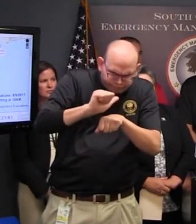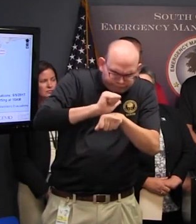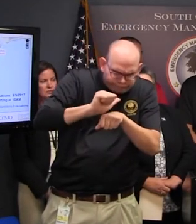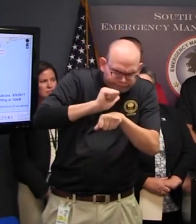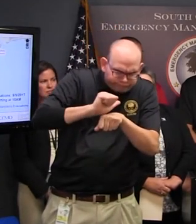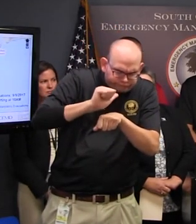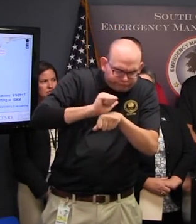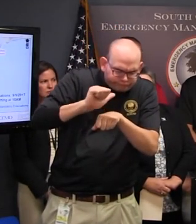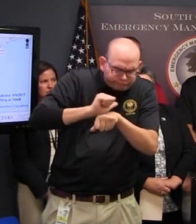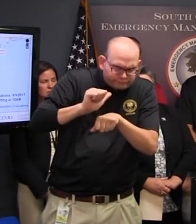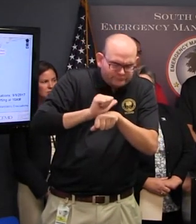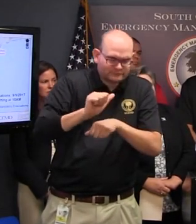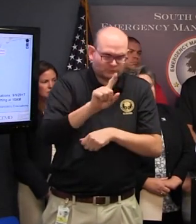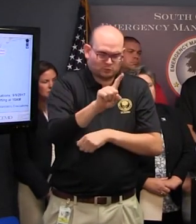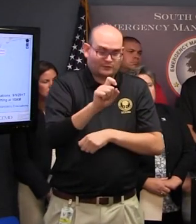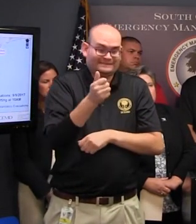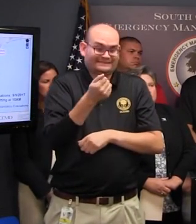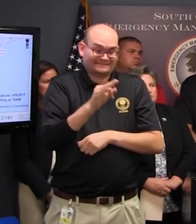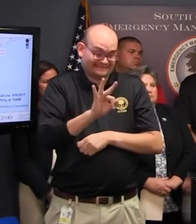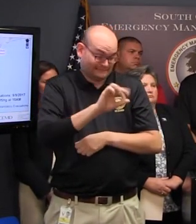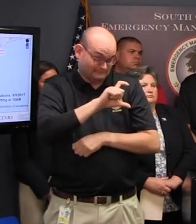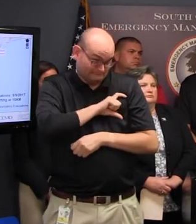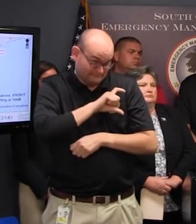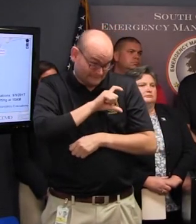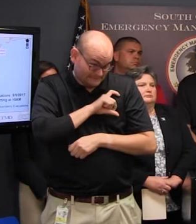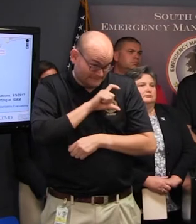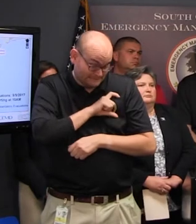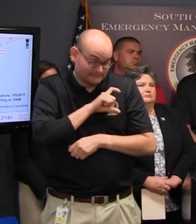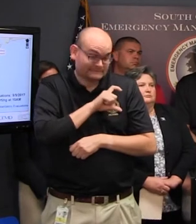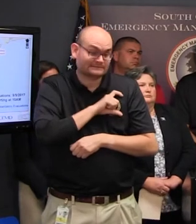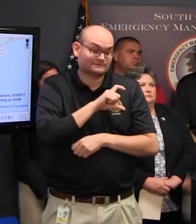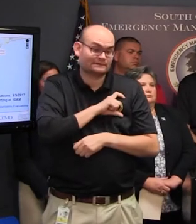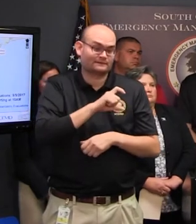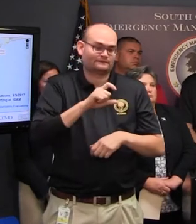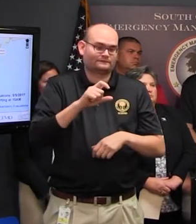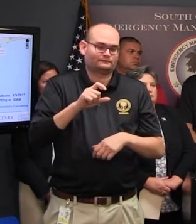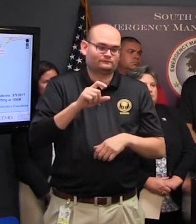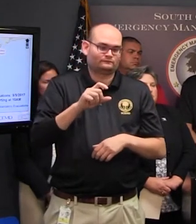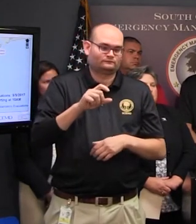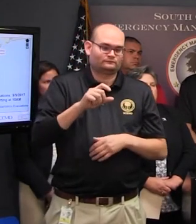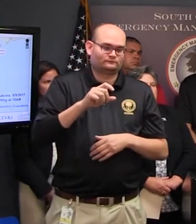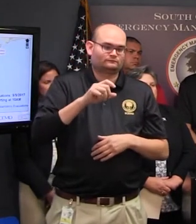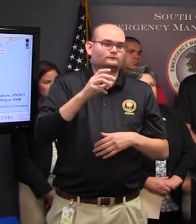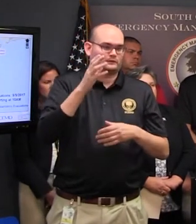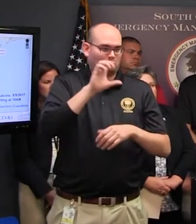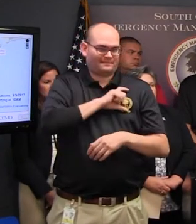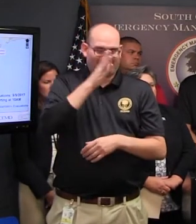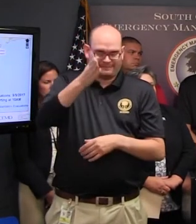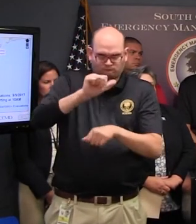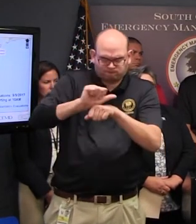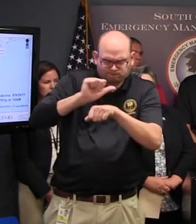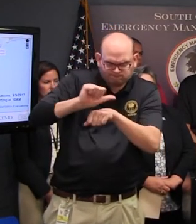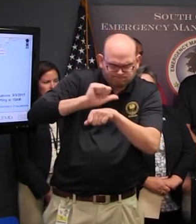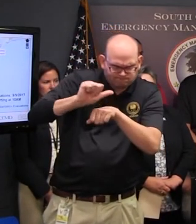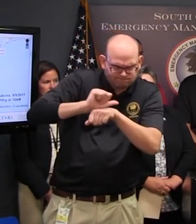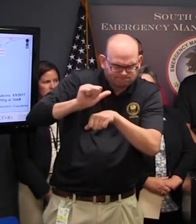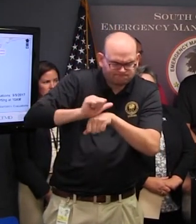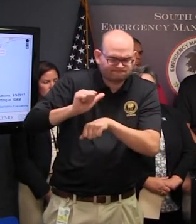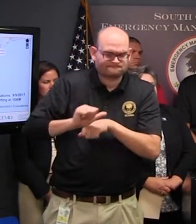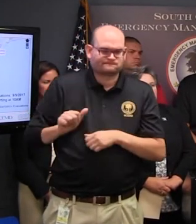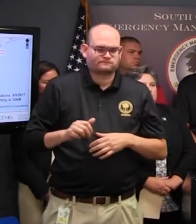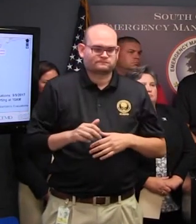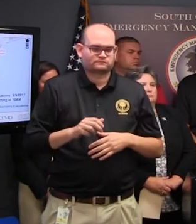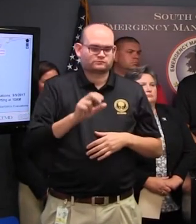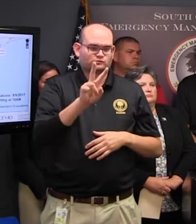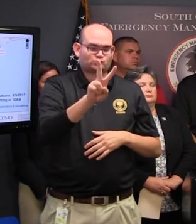local law enforcement on duty 107 state guardsmen on duty 264